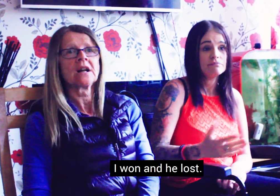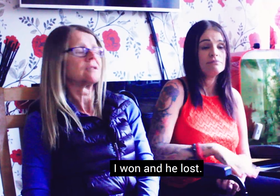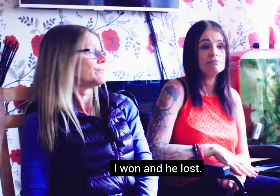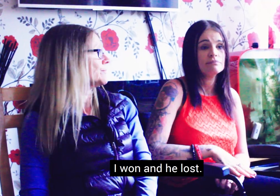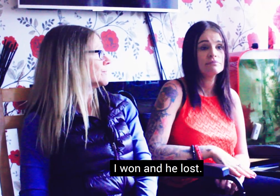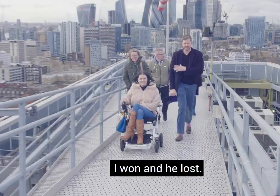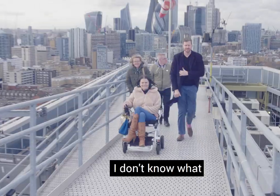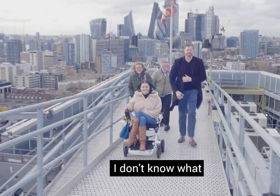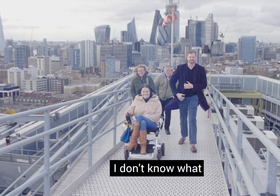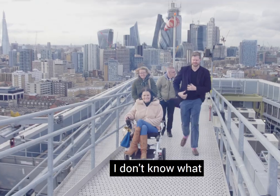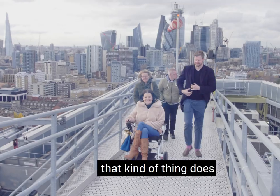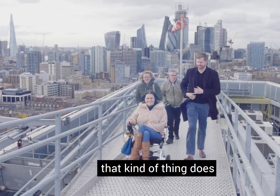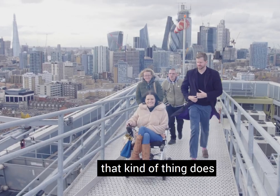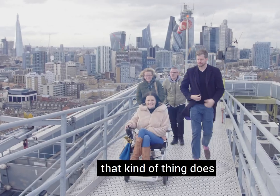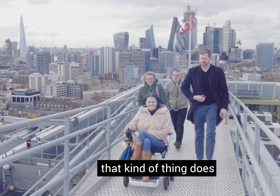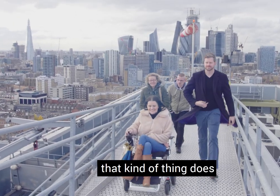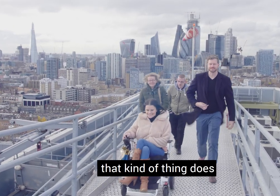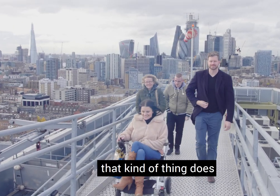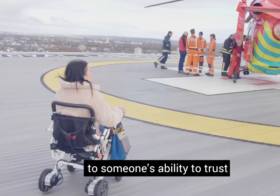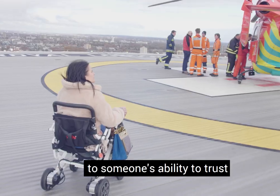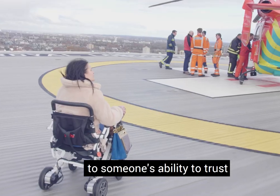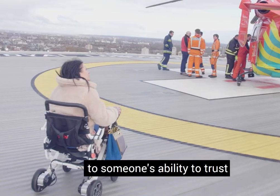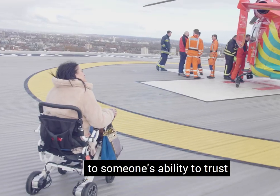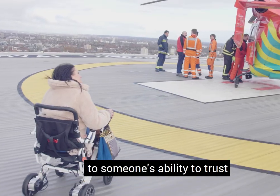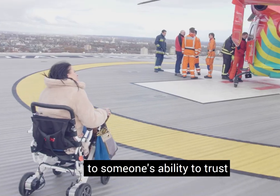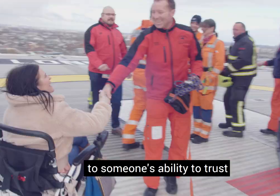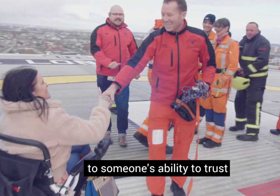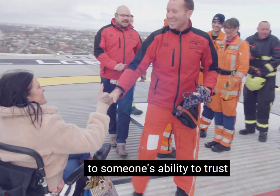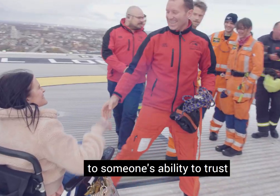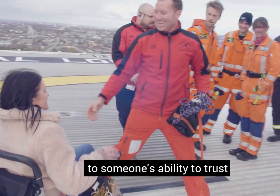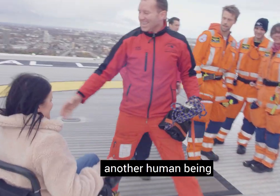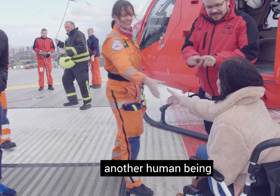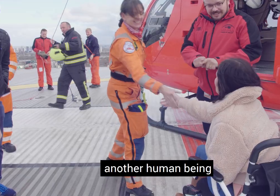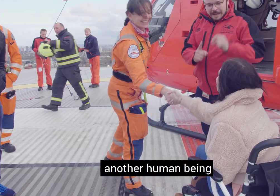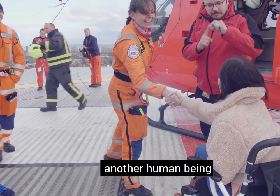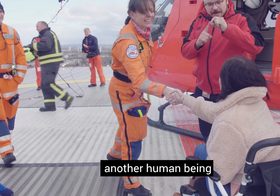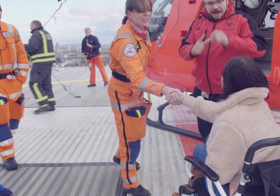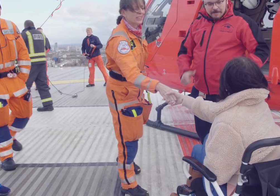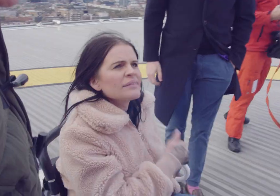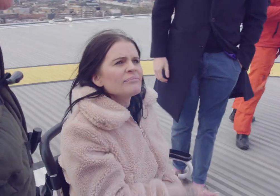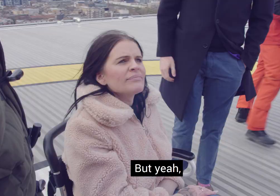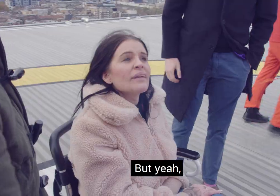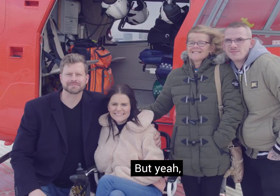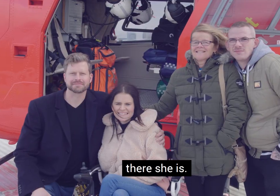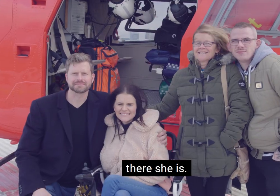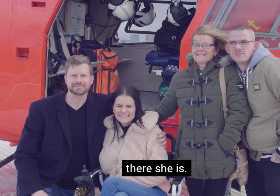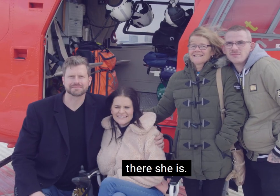lost. I don't know what that kind of thing does to someone's ability to trust another human being. But yeah, there she is.